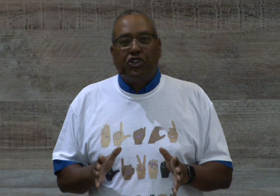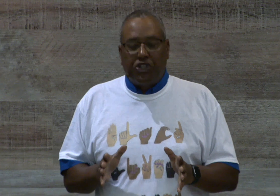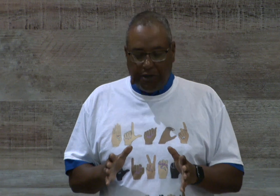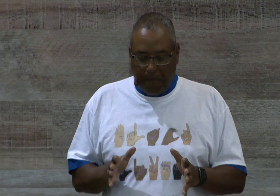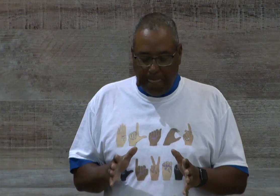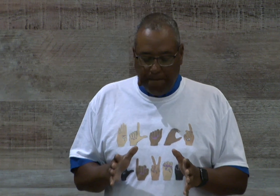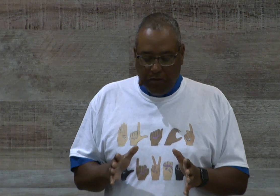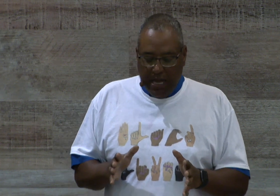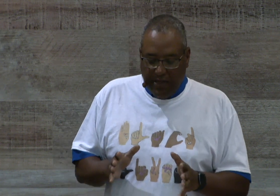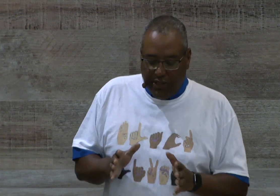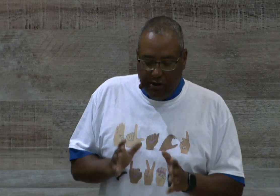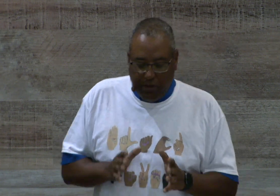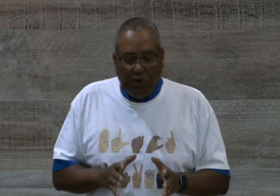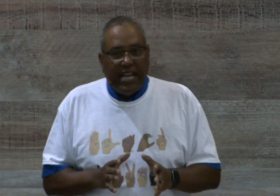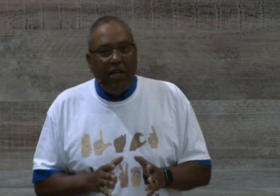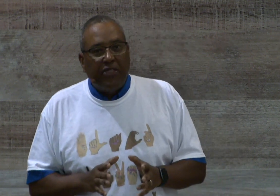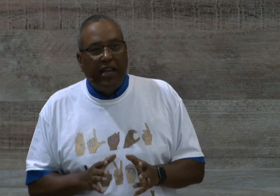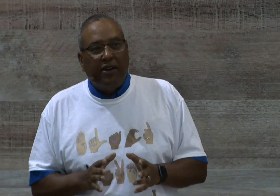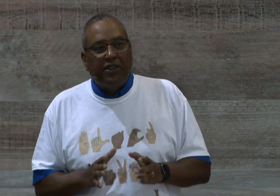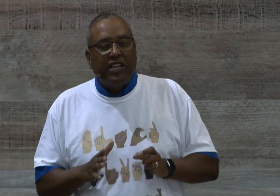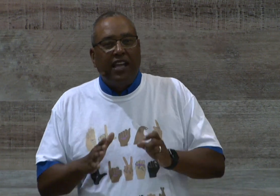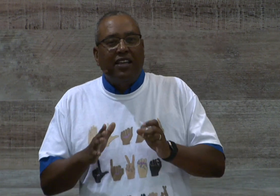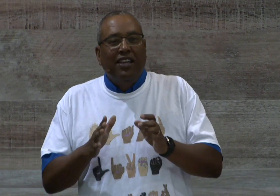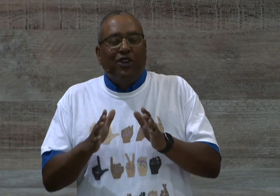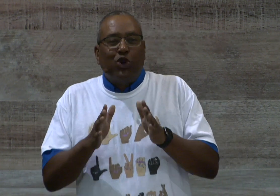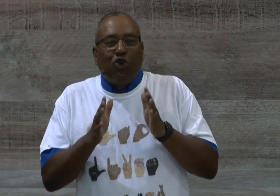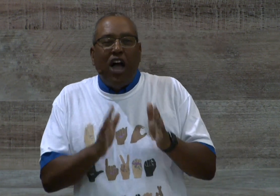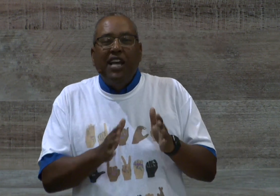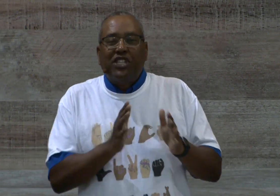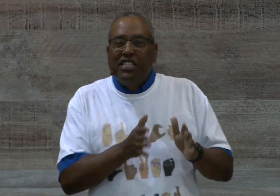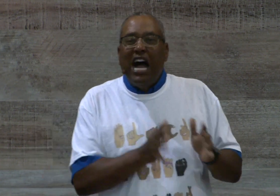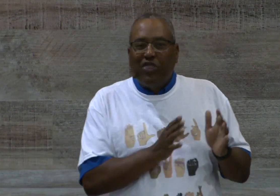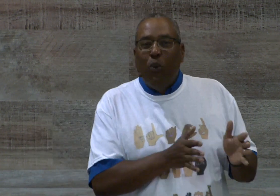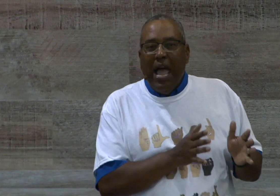that there are those out there, they're saying Christ is not the way.